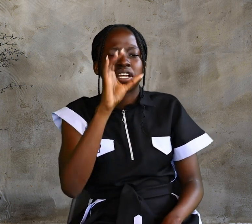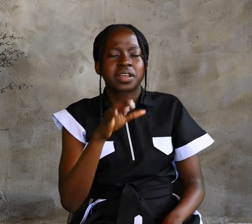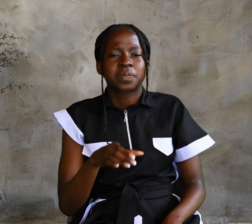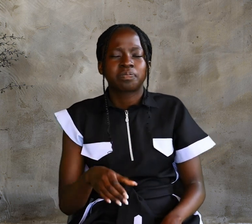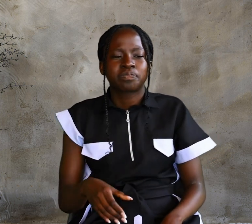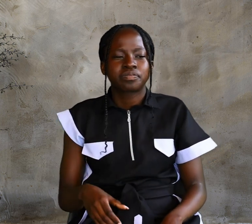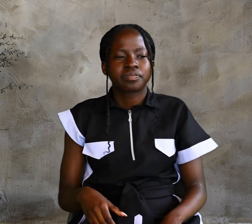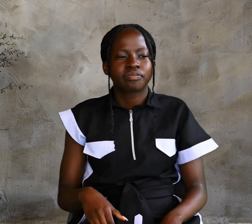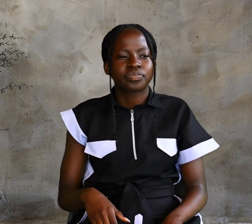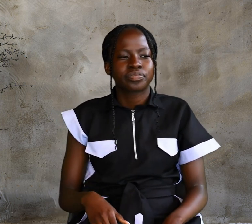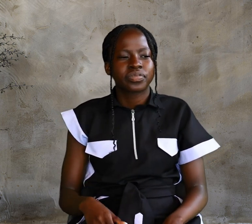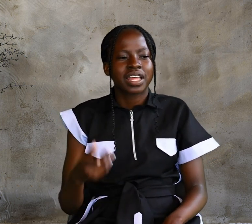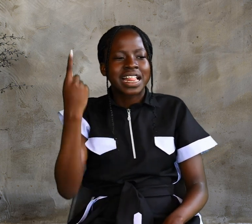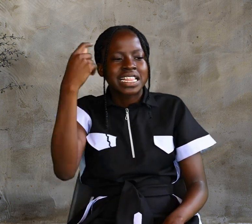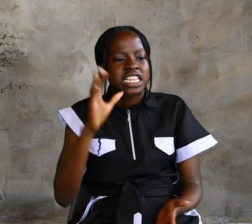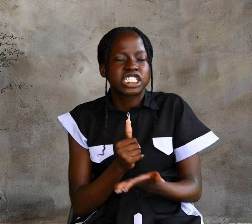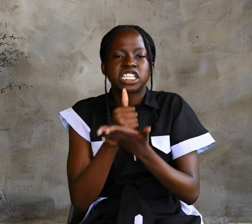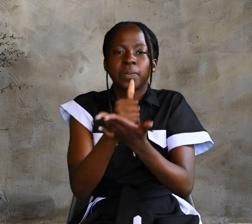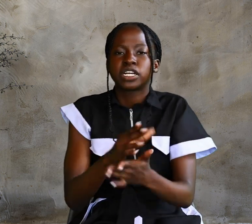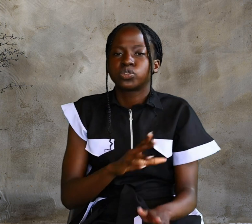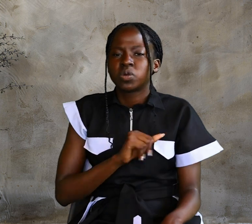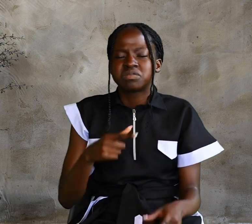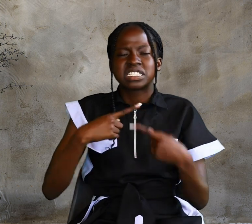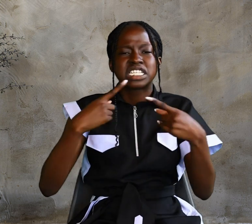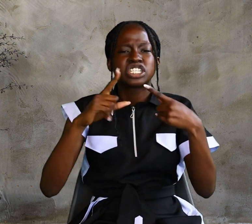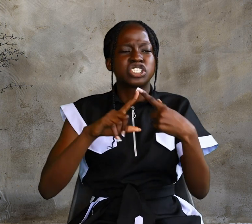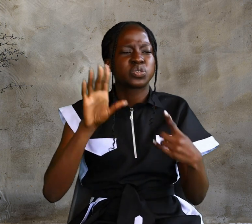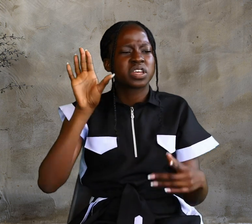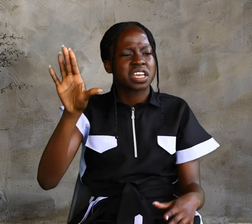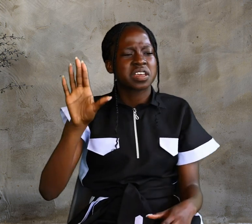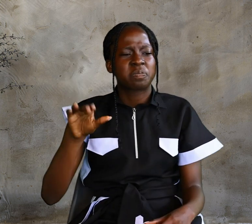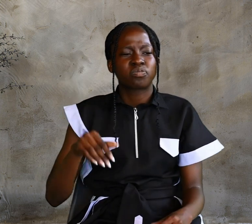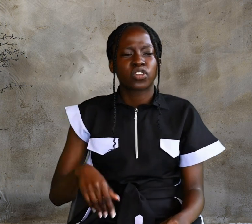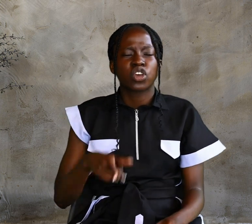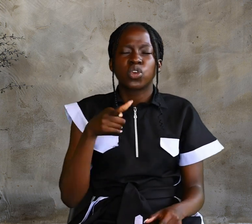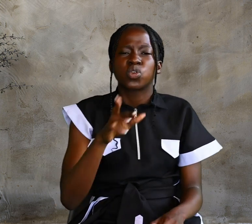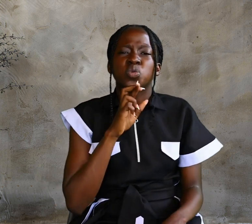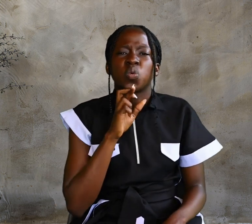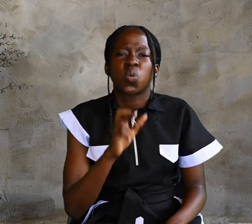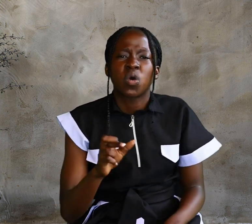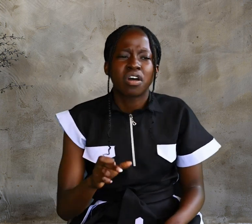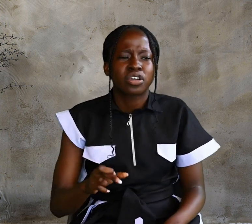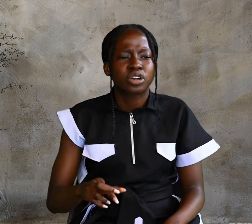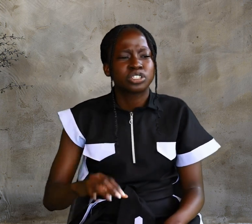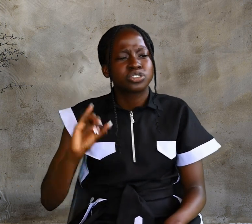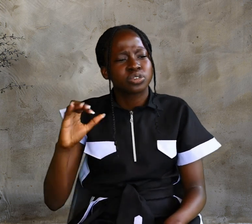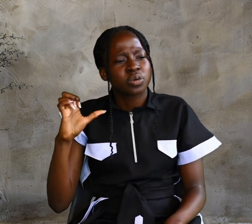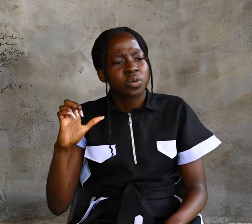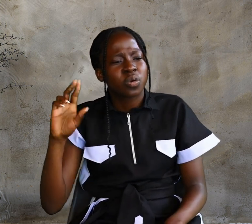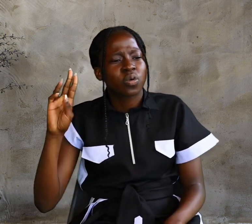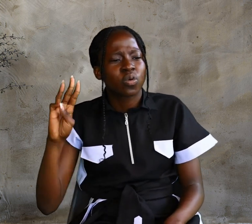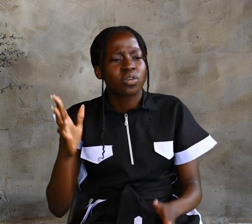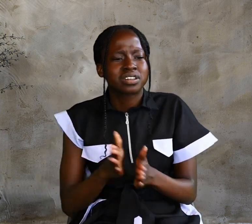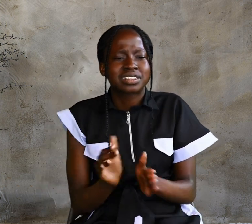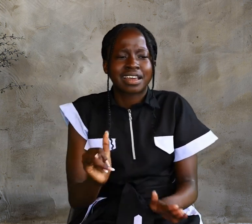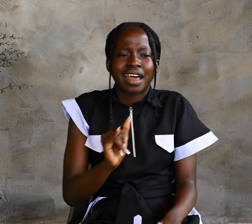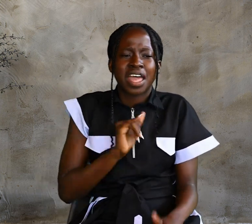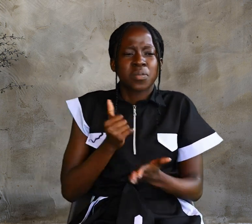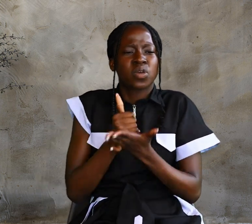The Samaritan woman said to him, You are a Jew, and I am a Samaritan woman.